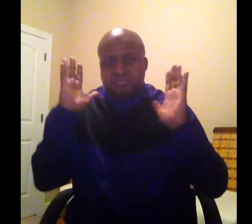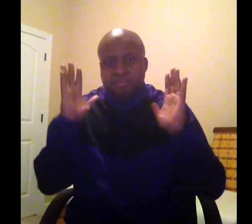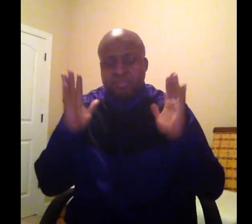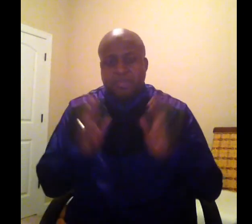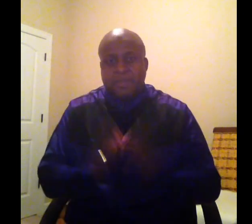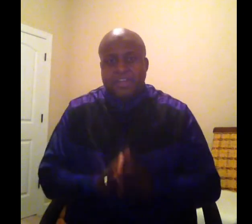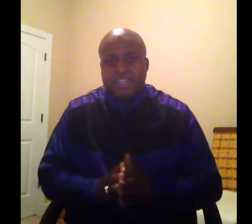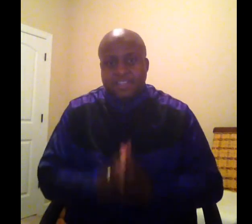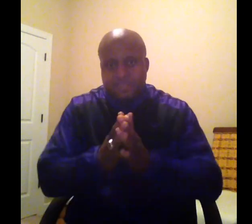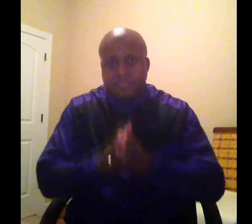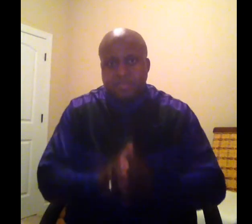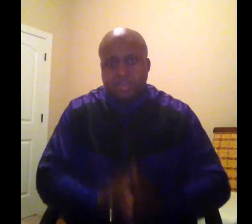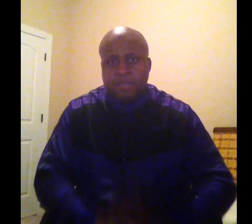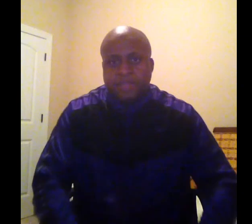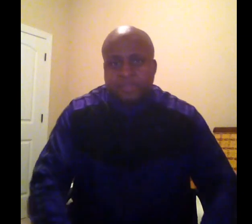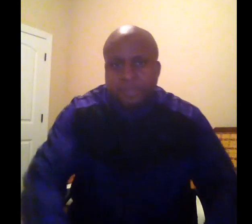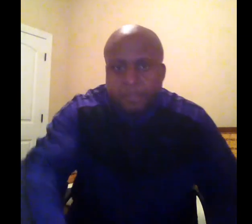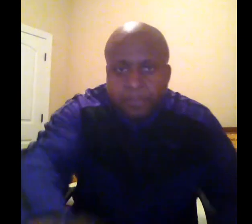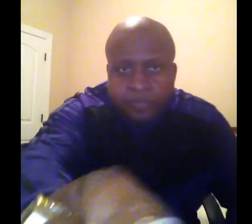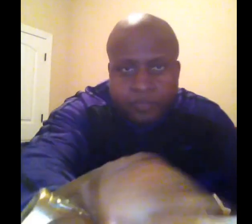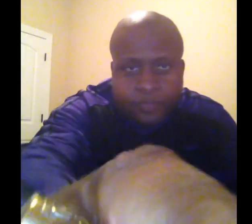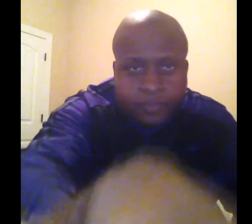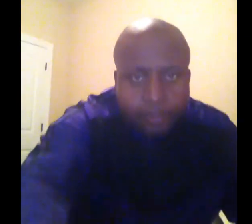My meditation. God bless you. God bless